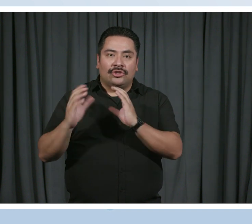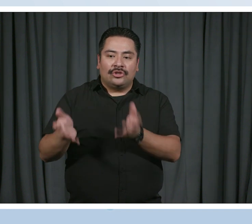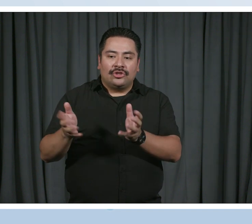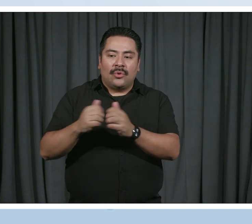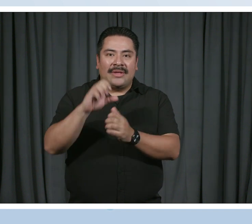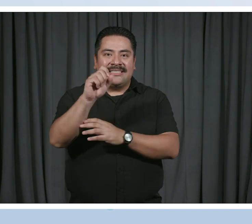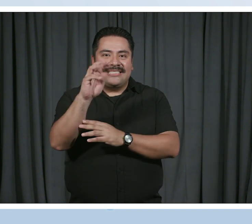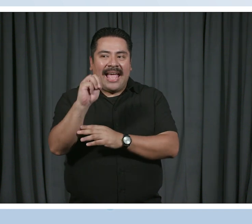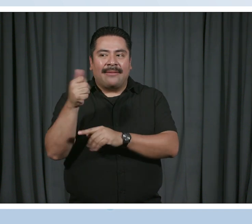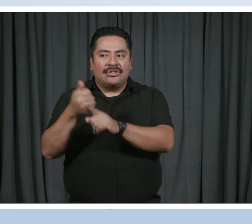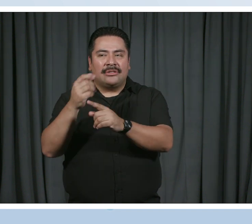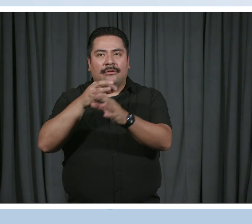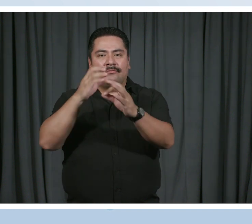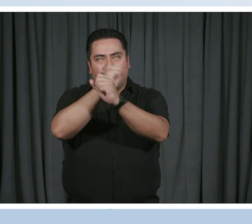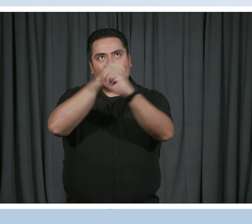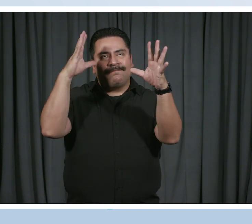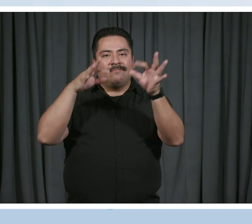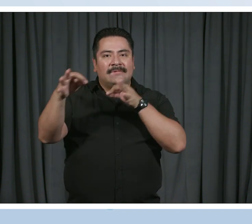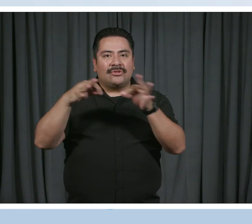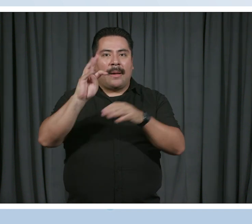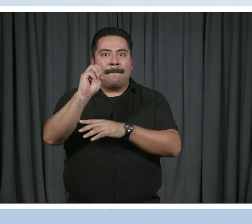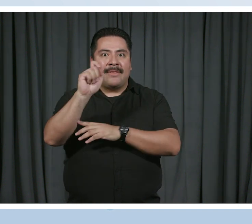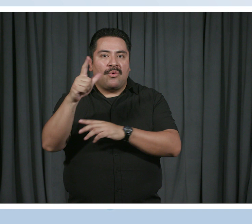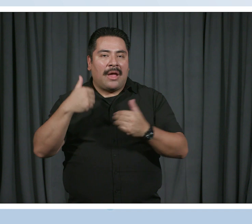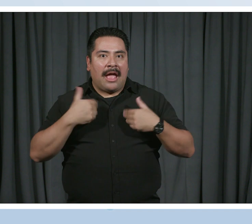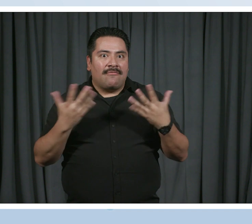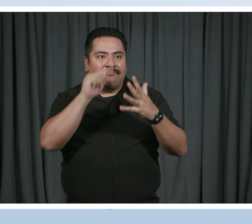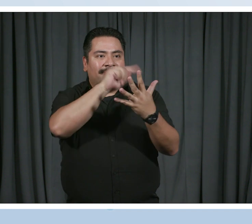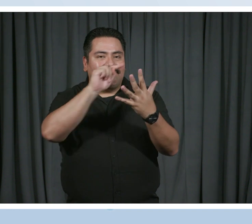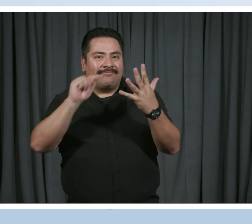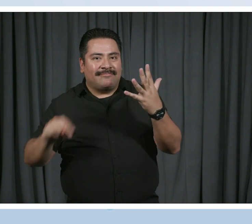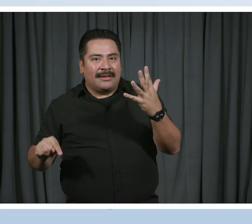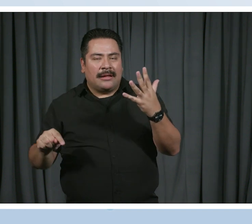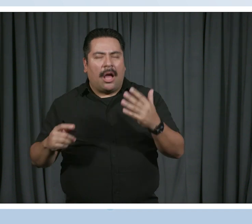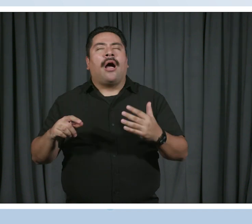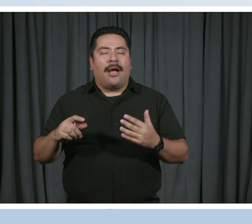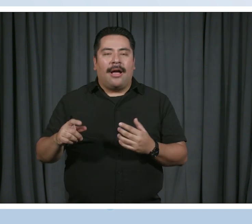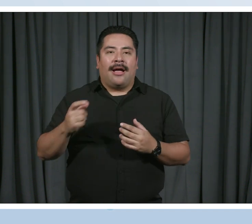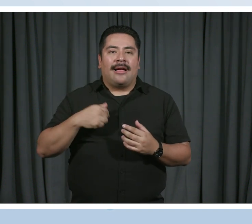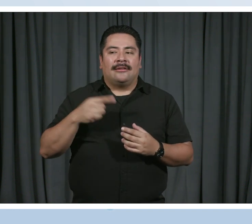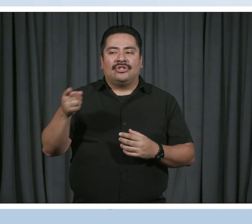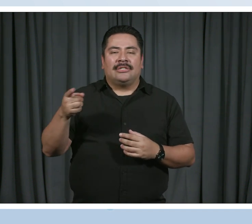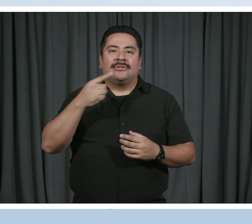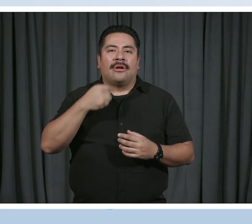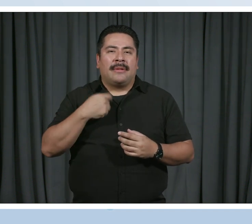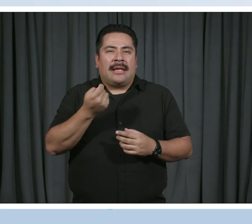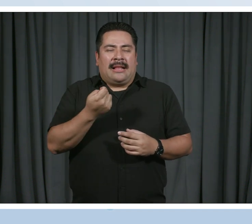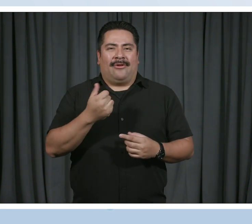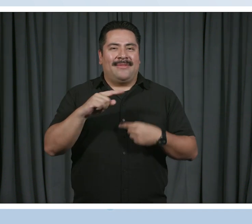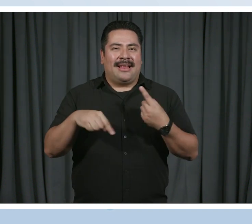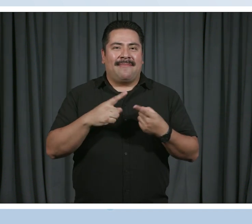Sam described what the mural was going to be containing. And then there was a point where Sam shared a little bit